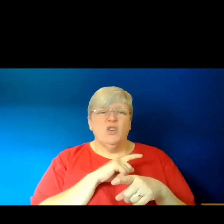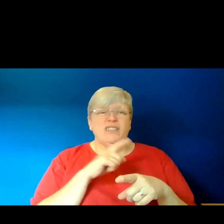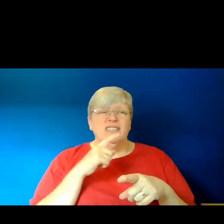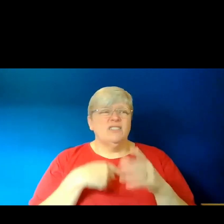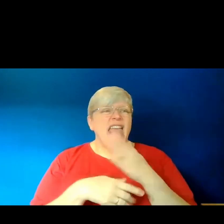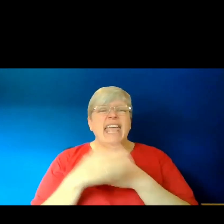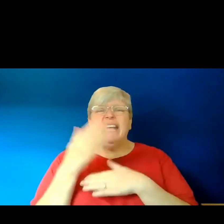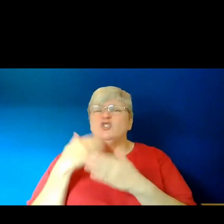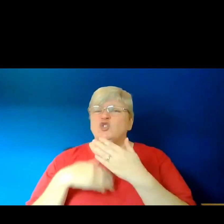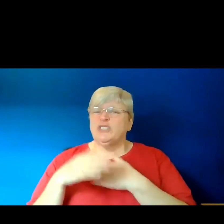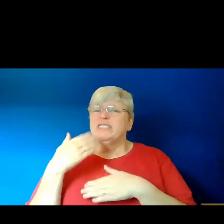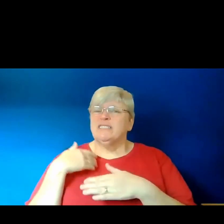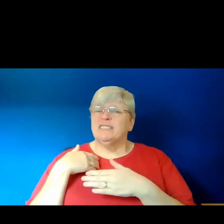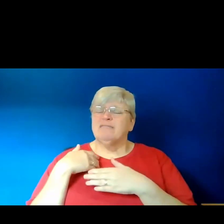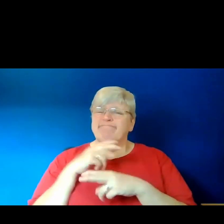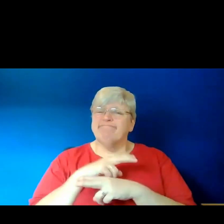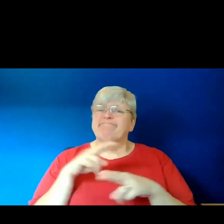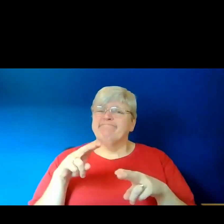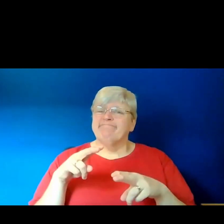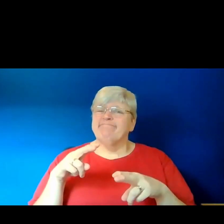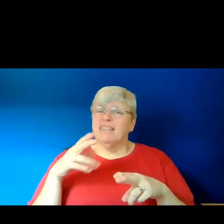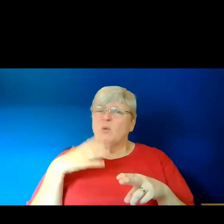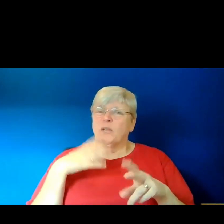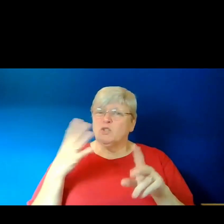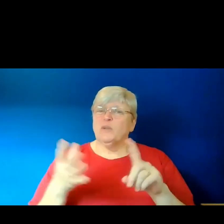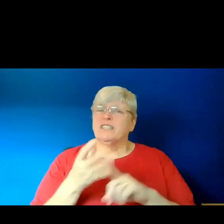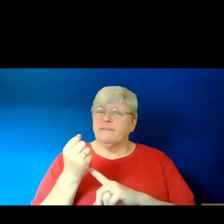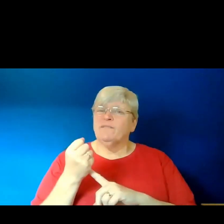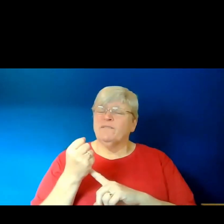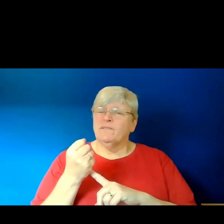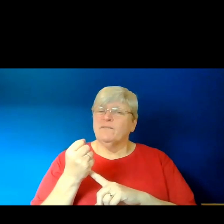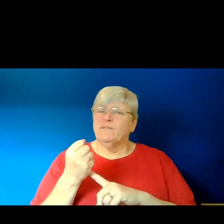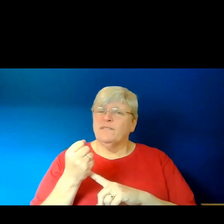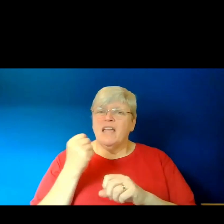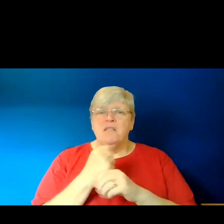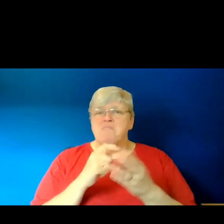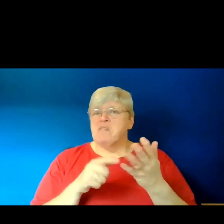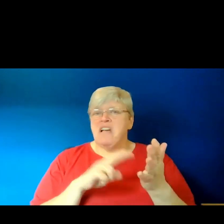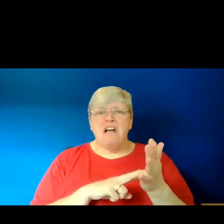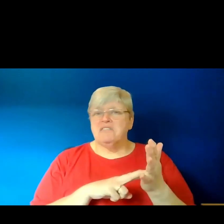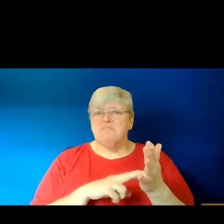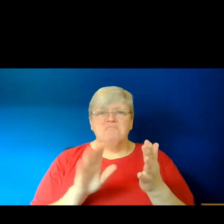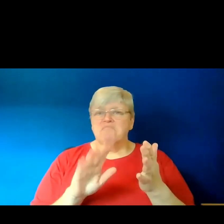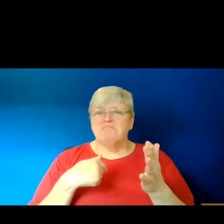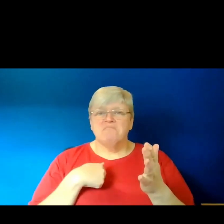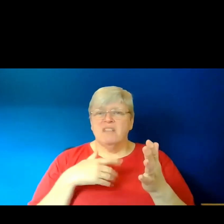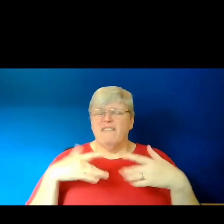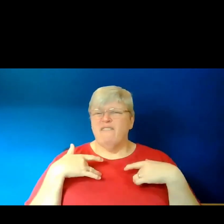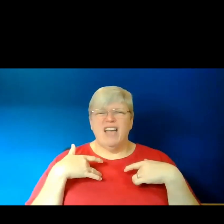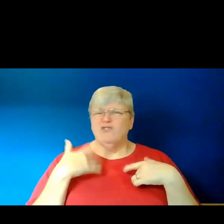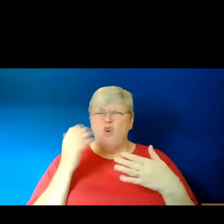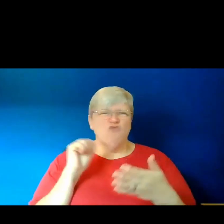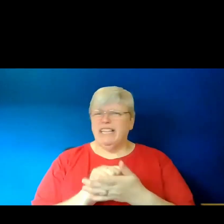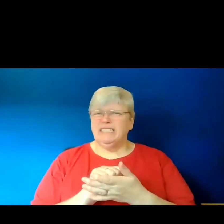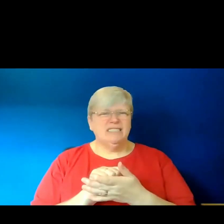vibe that I was going for. And I think that, say, a gun or a poison dart, for example, would have felt very out of place